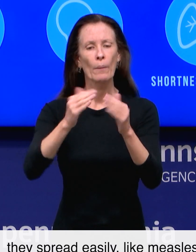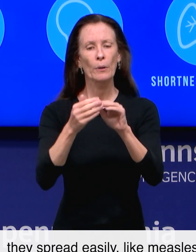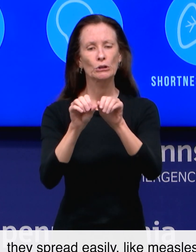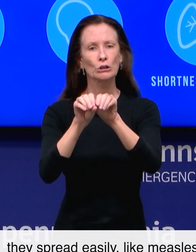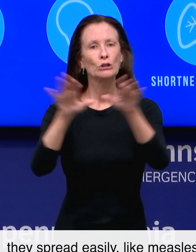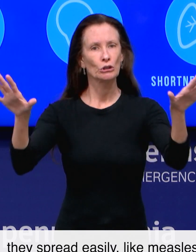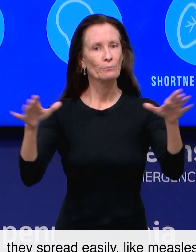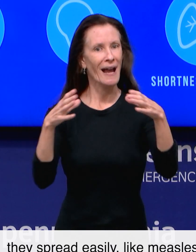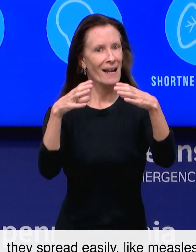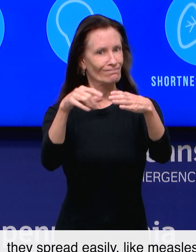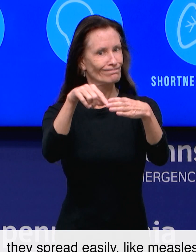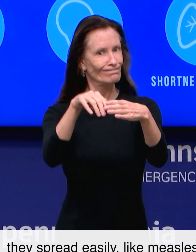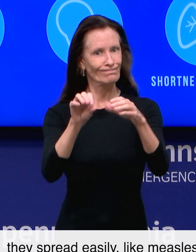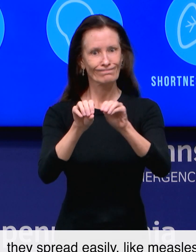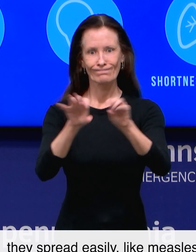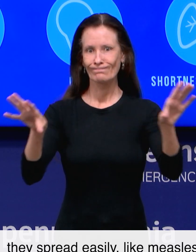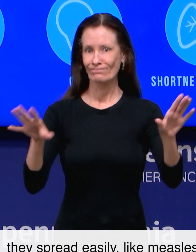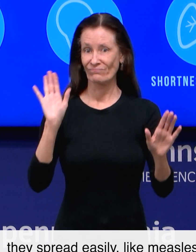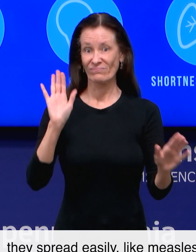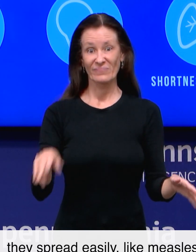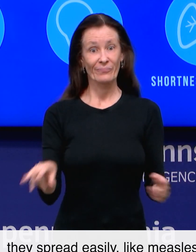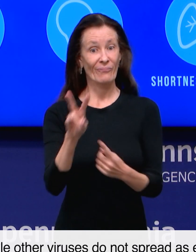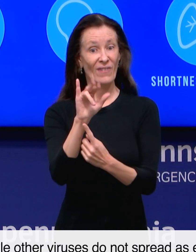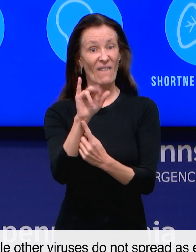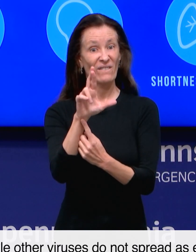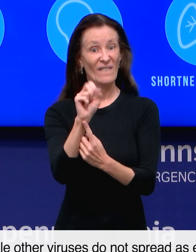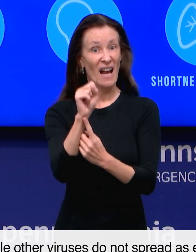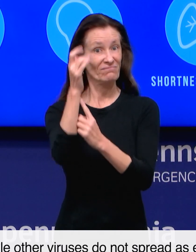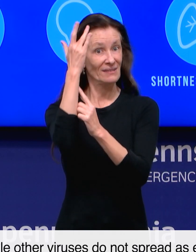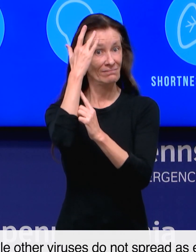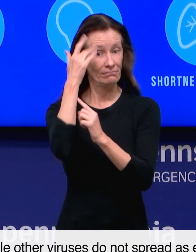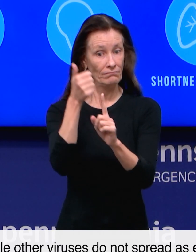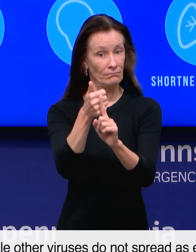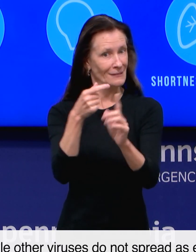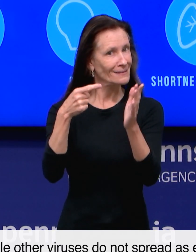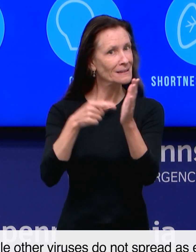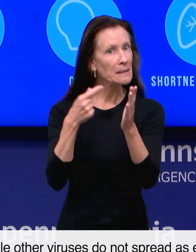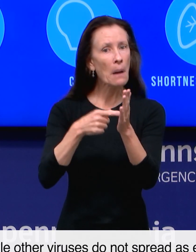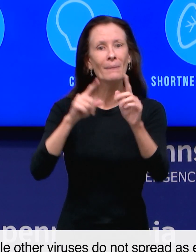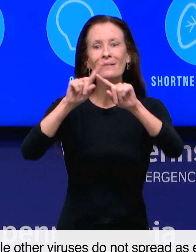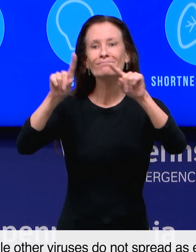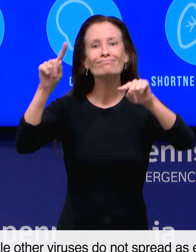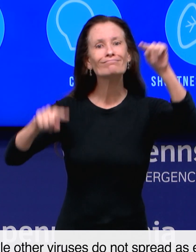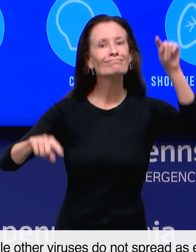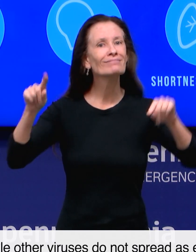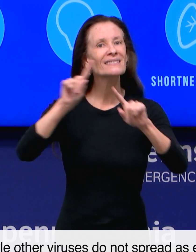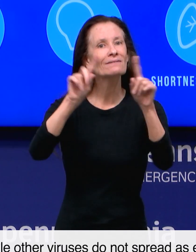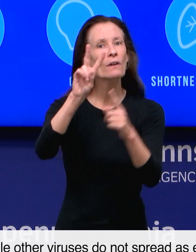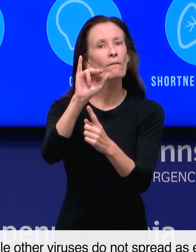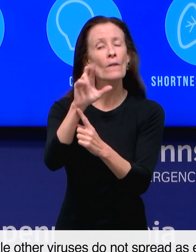They spread easily, like measles, while other viruses do not spread as easily.